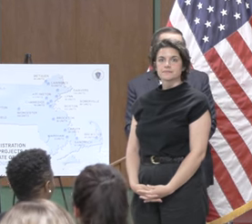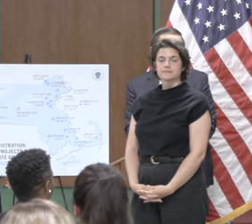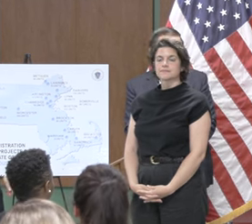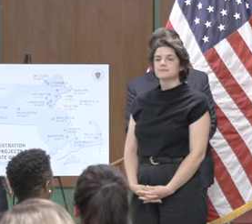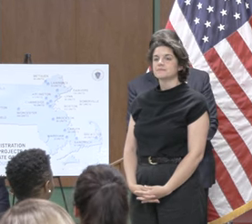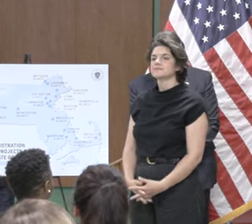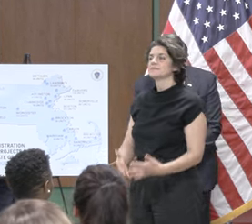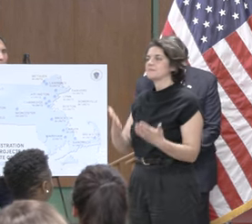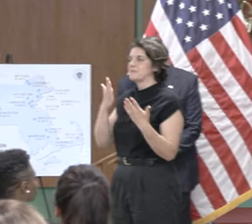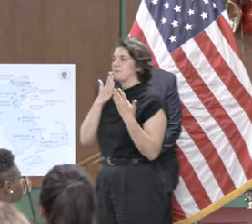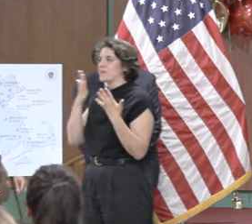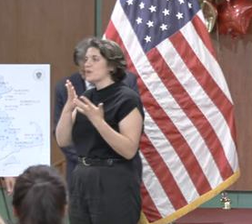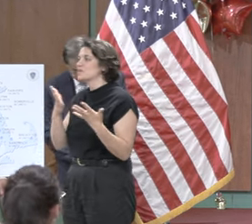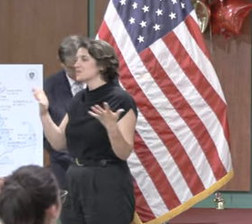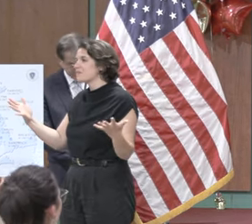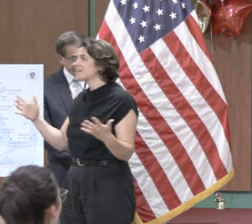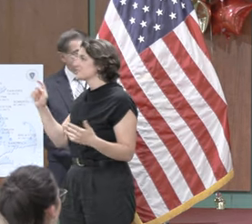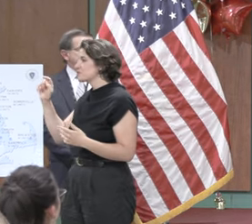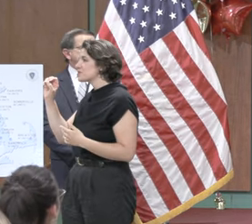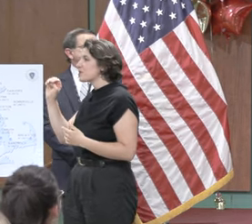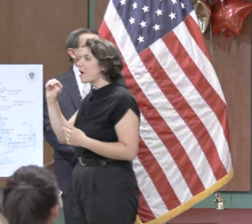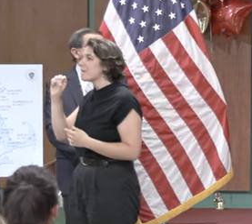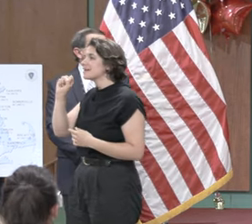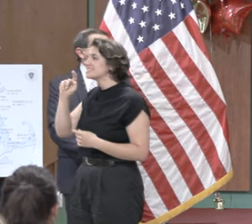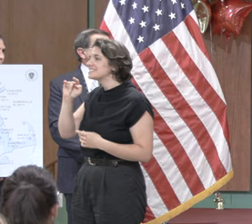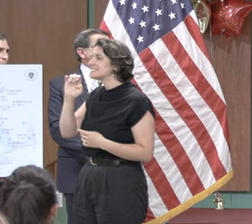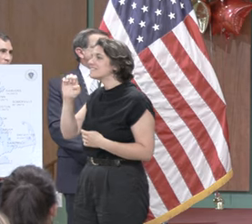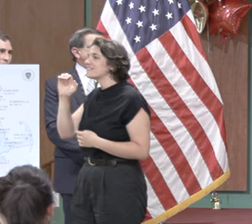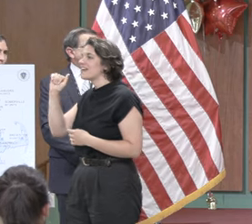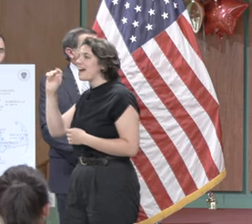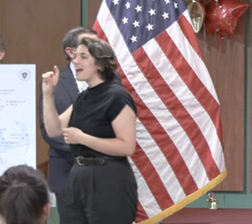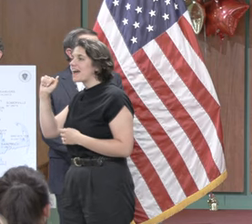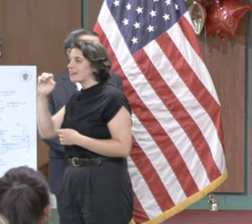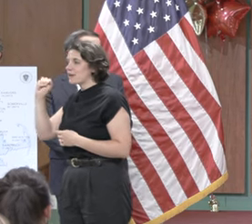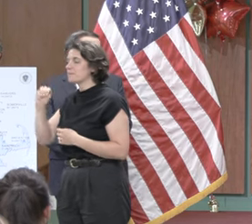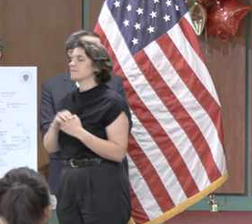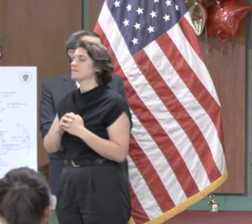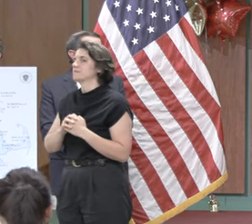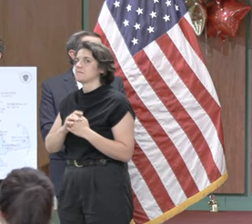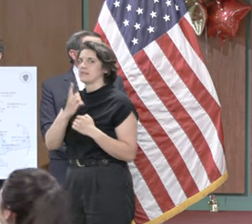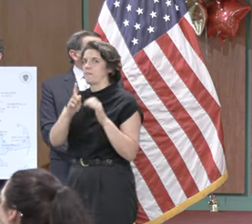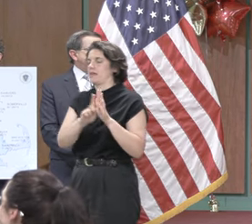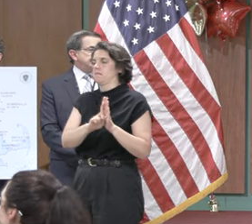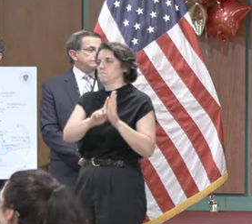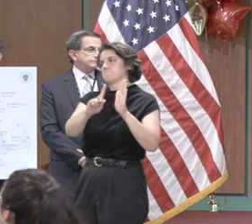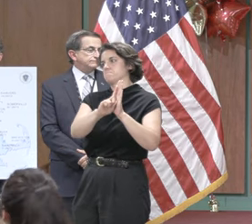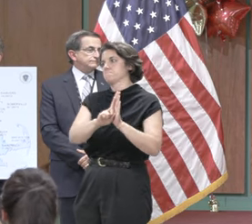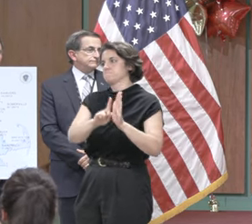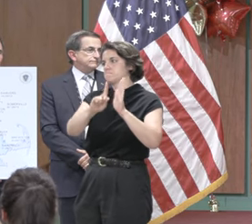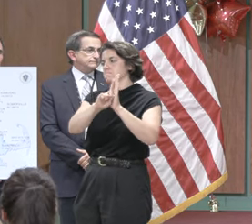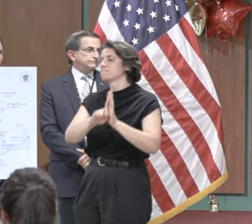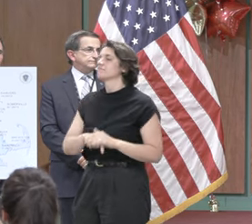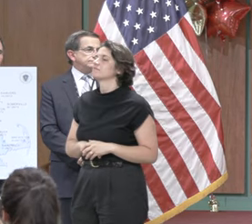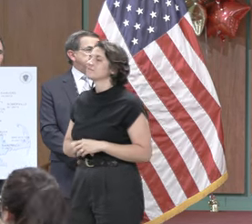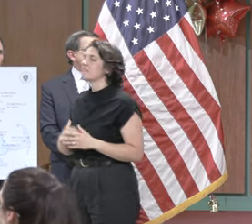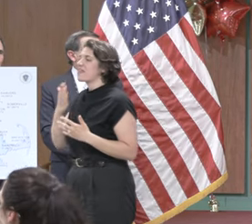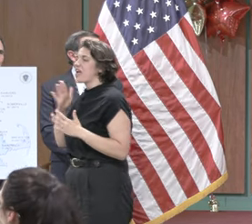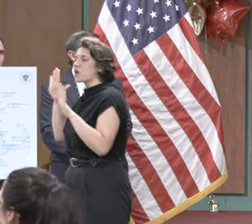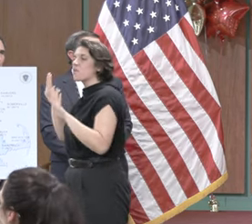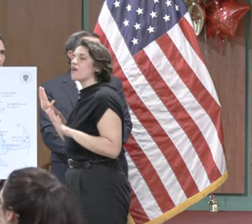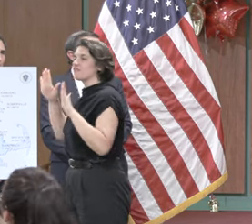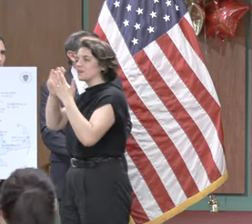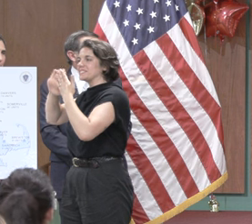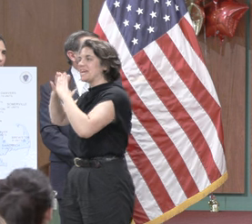thank you so much to tom to steve to adam to our wonderful town manager